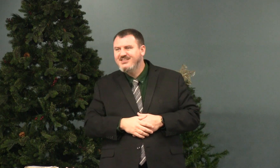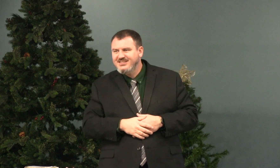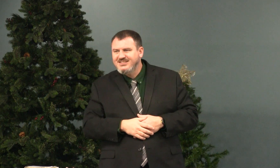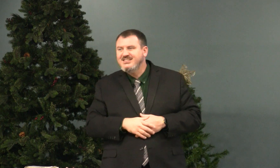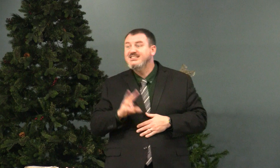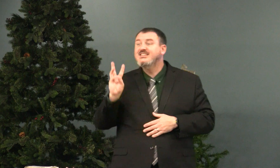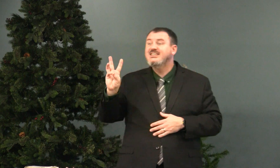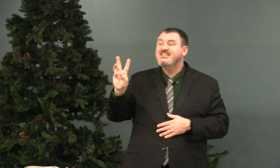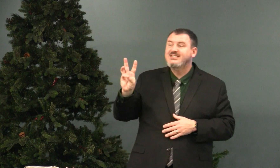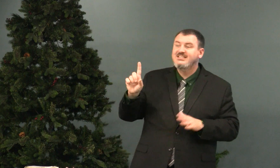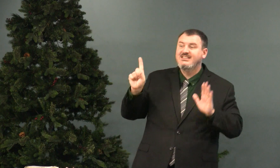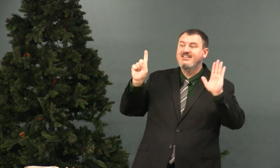Six,